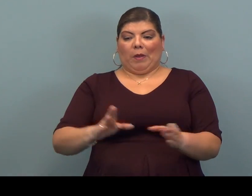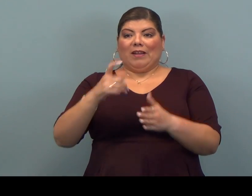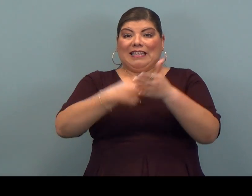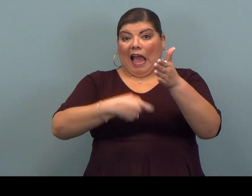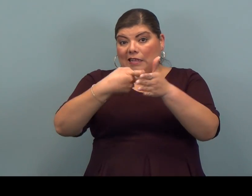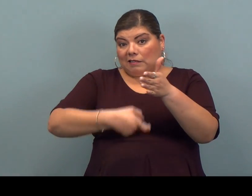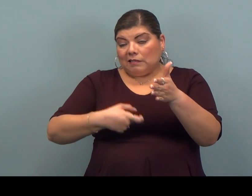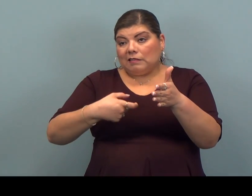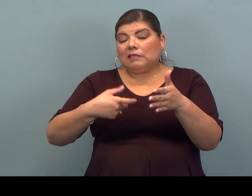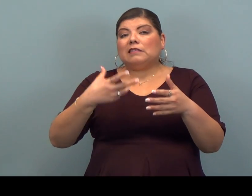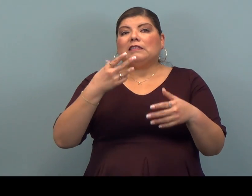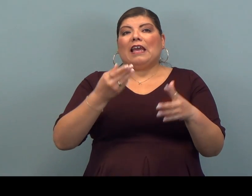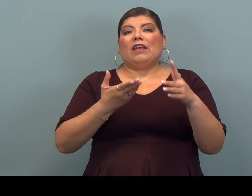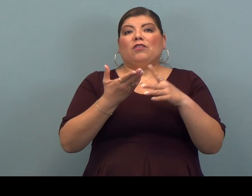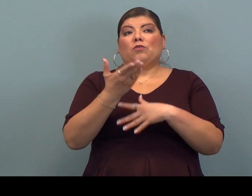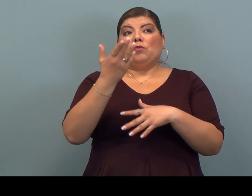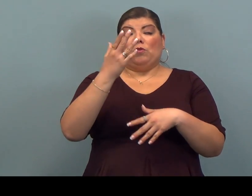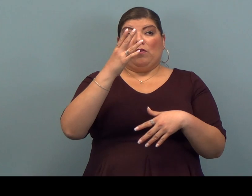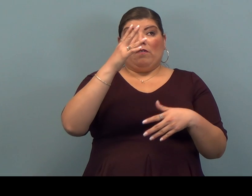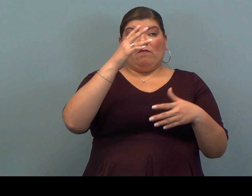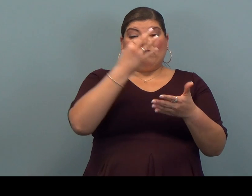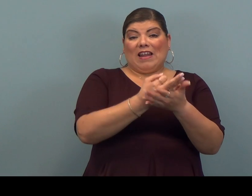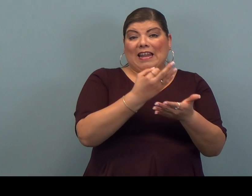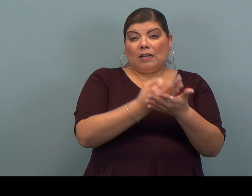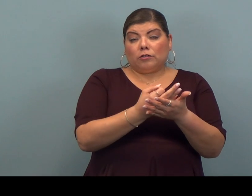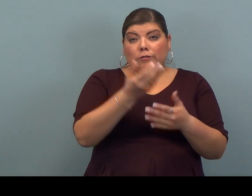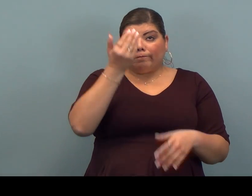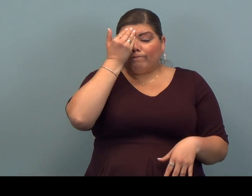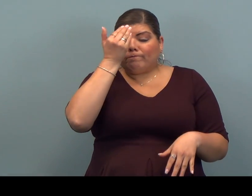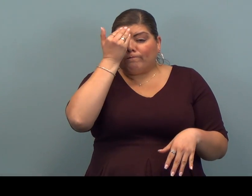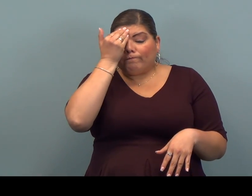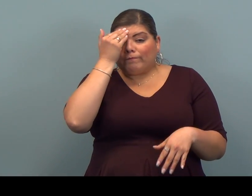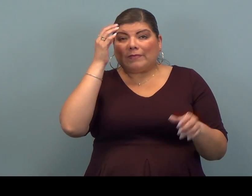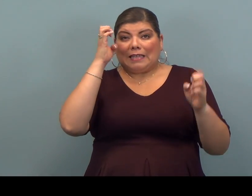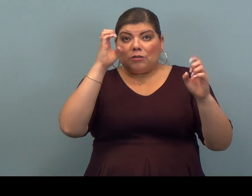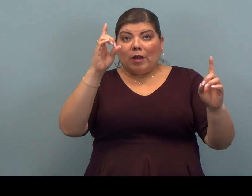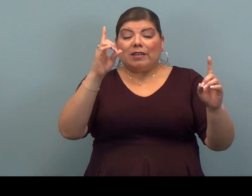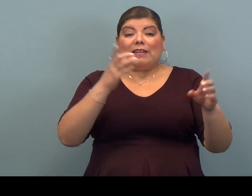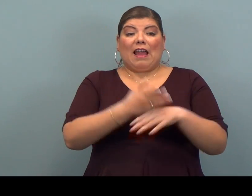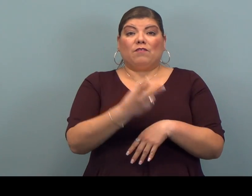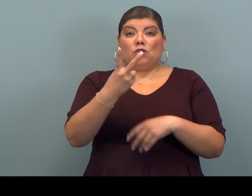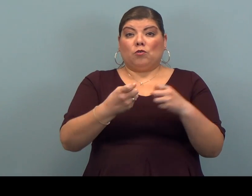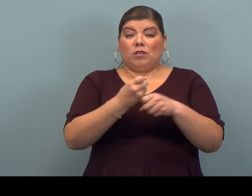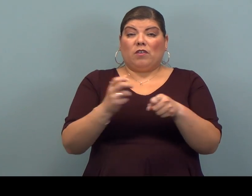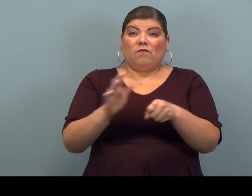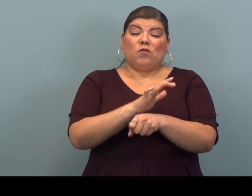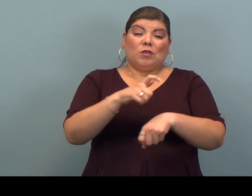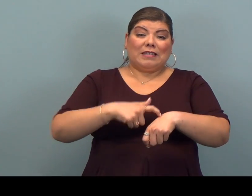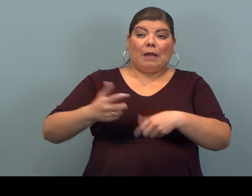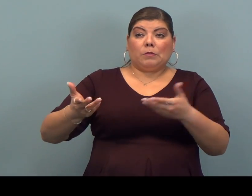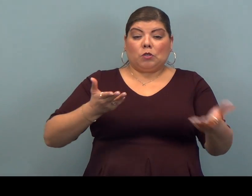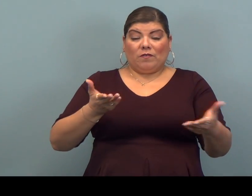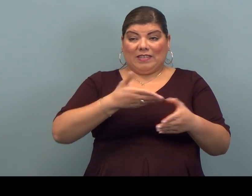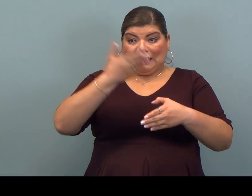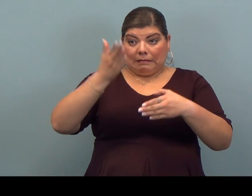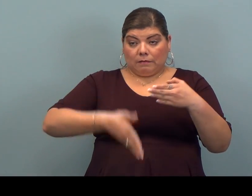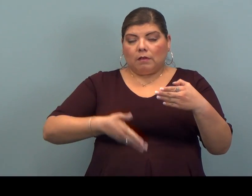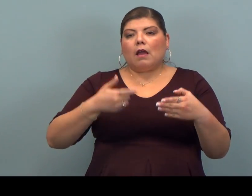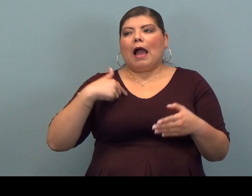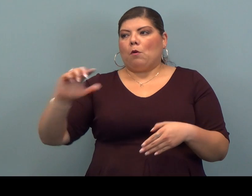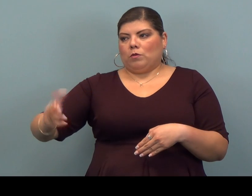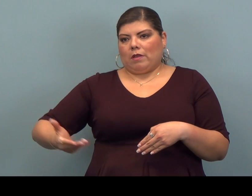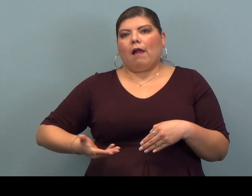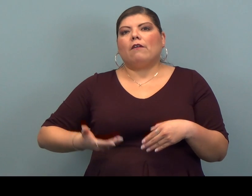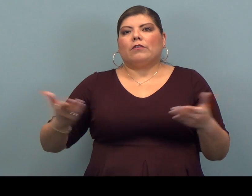and do financial literacy education and after my two years of full-time service ended, I